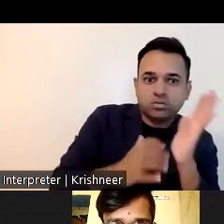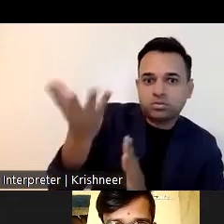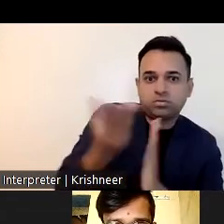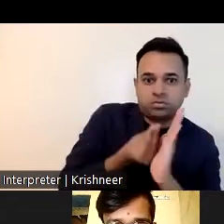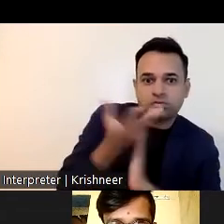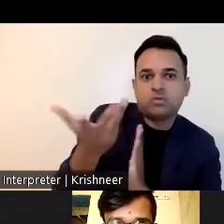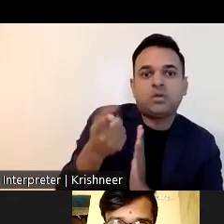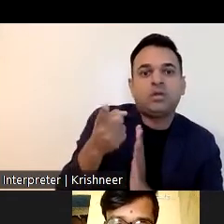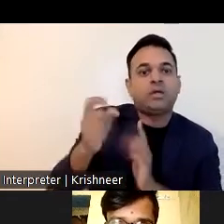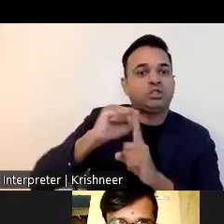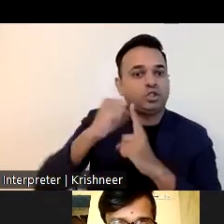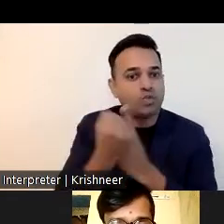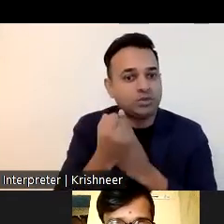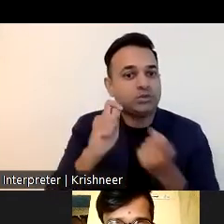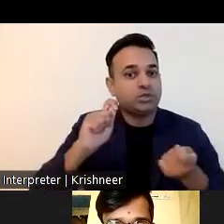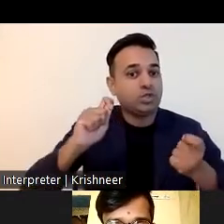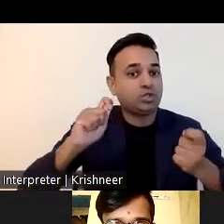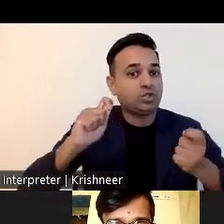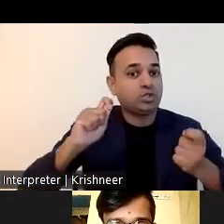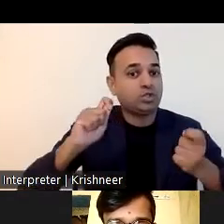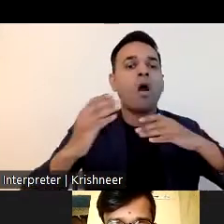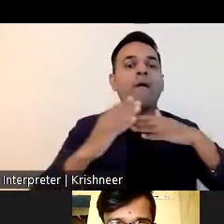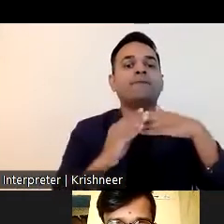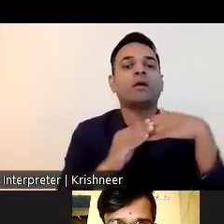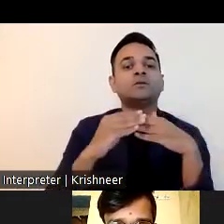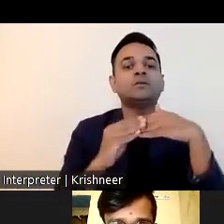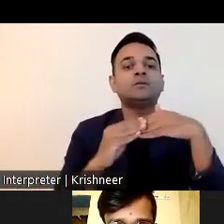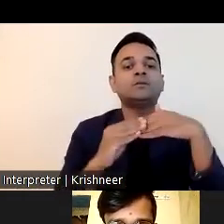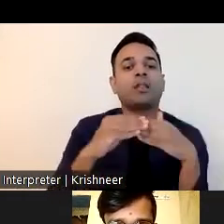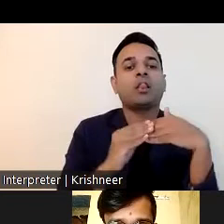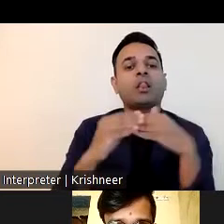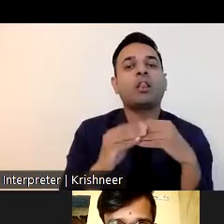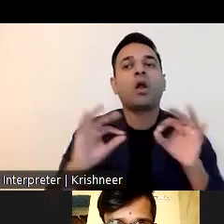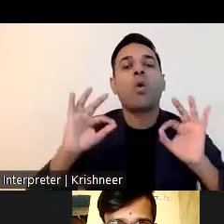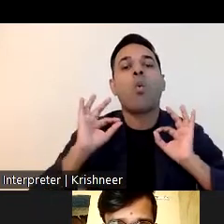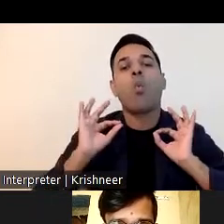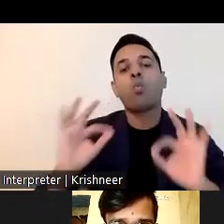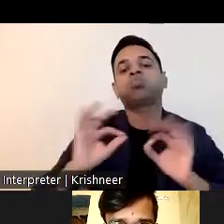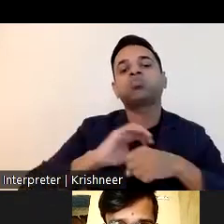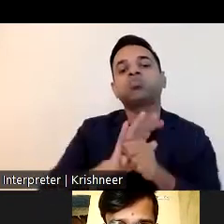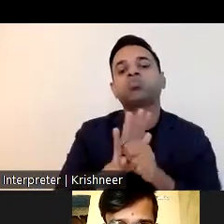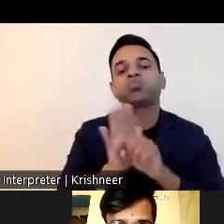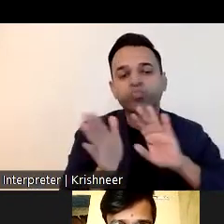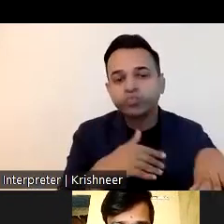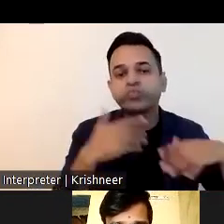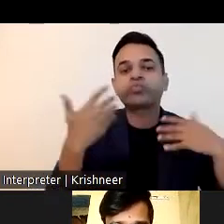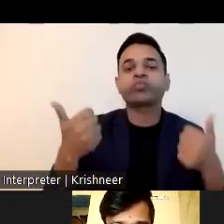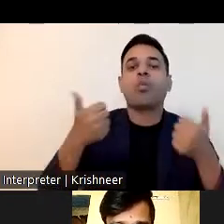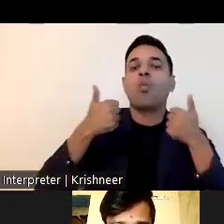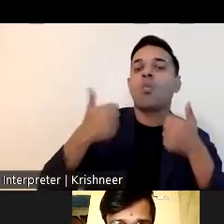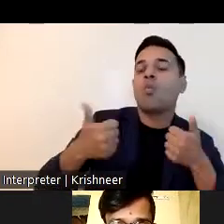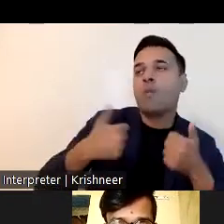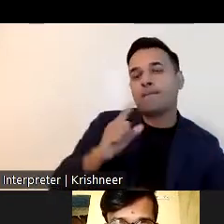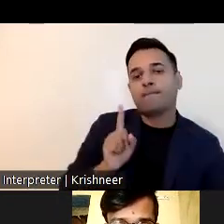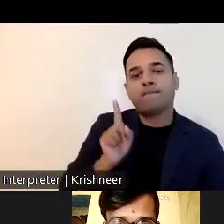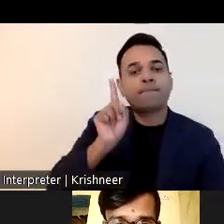interview. On account of my previous good performance, I was selected again at this time, however, for an increased salary of rupees 15